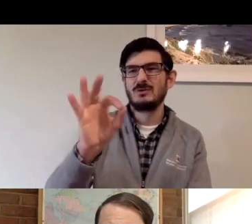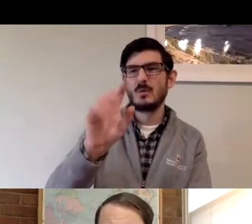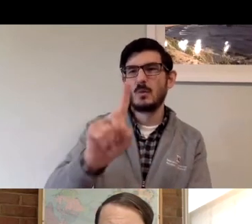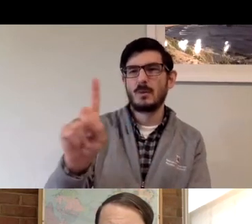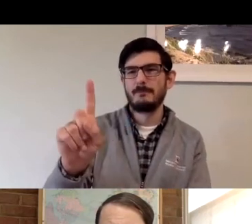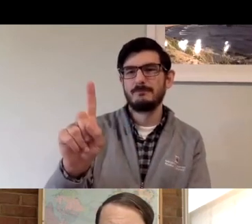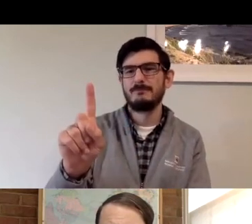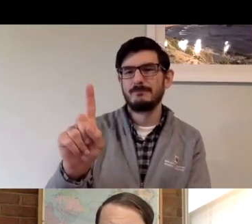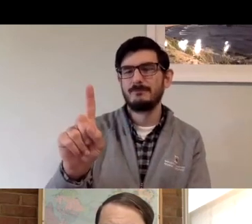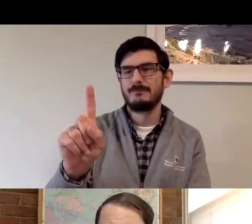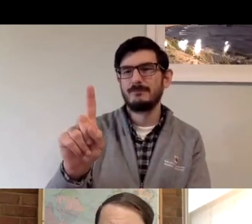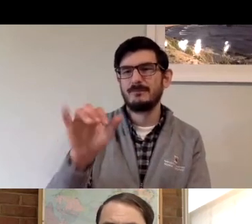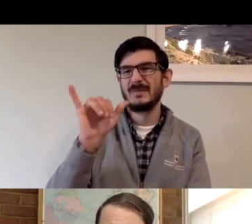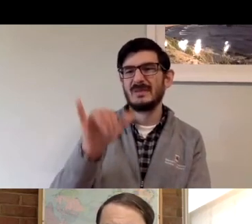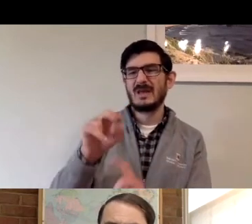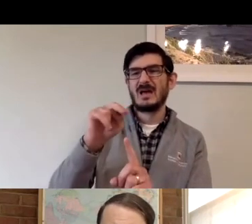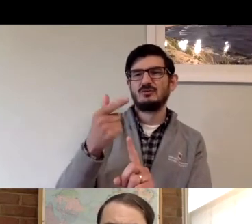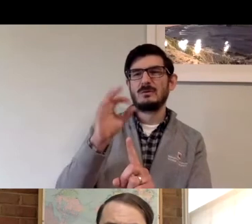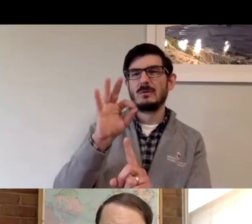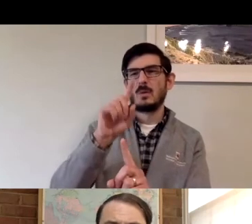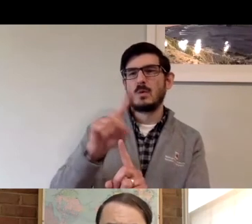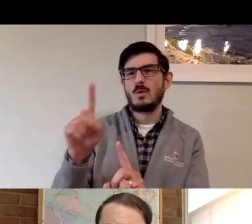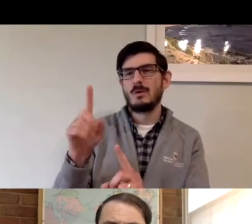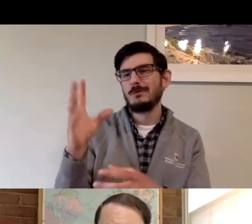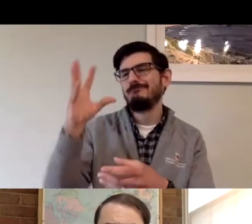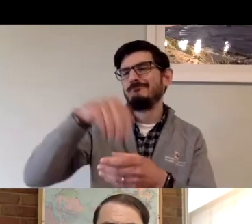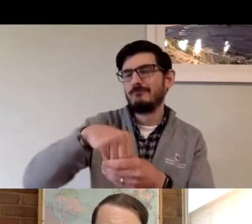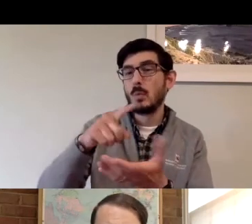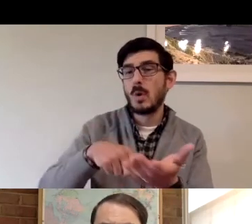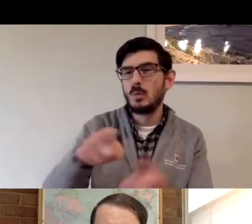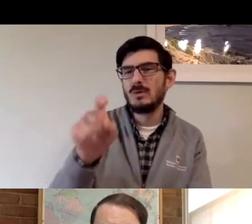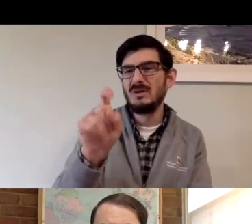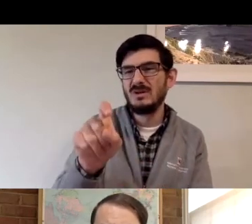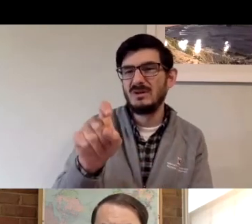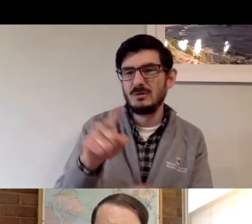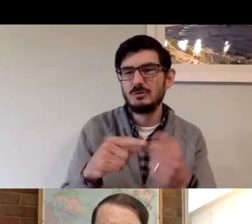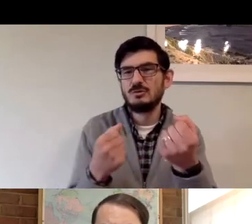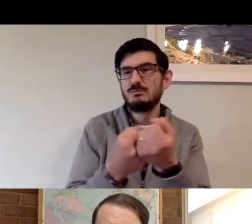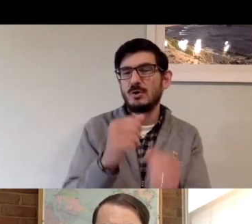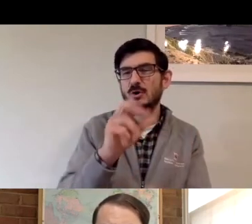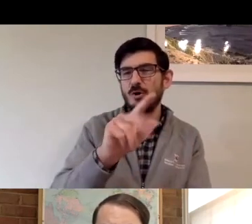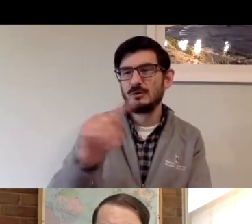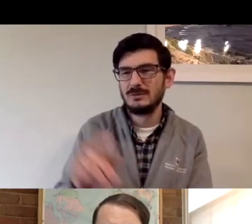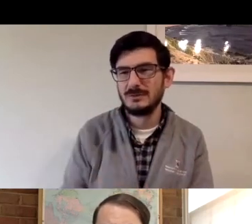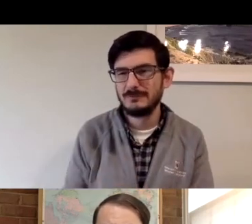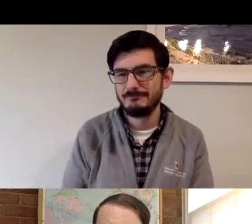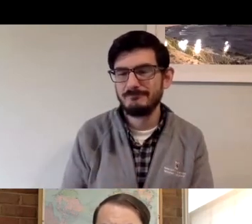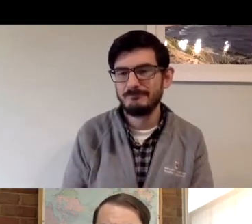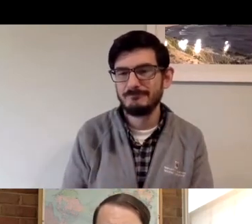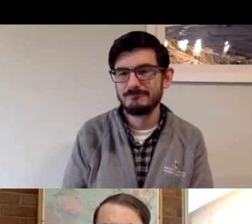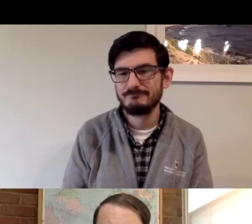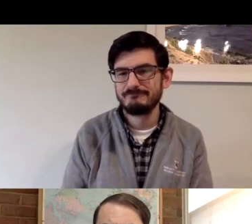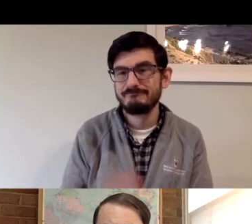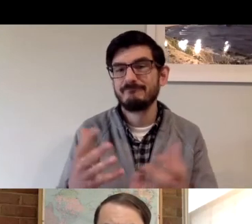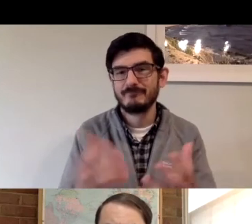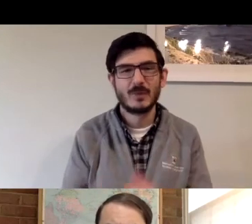of course you would see some gaps if you still had to make the transition to NG 911 but NG 911 should collapse everything